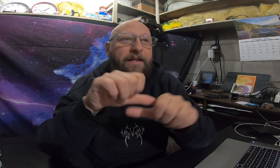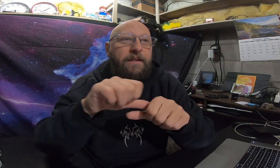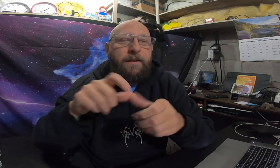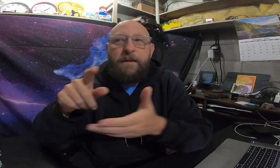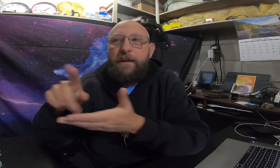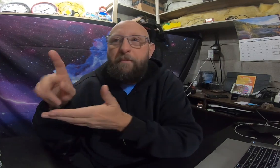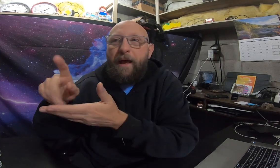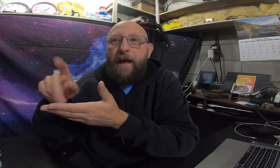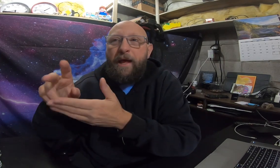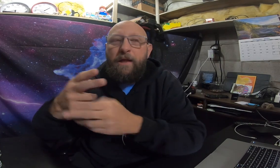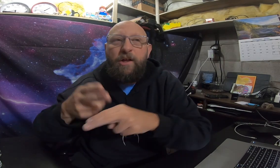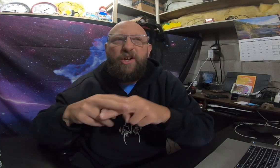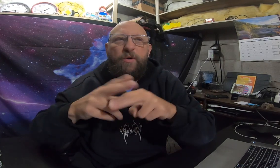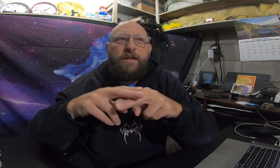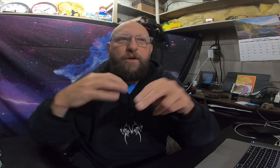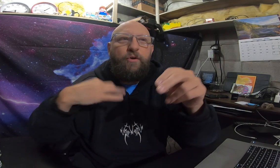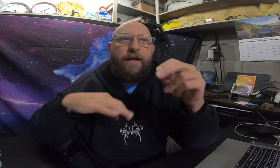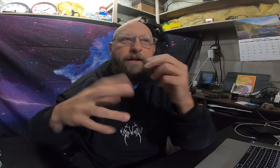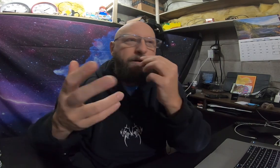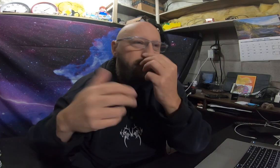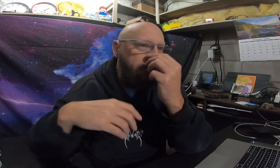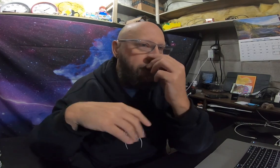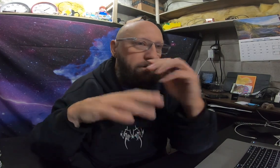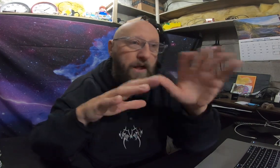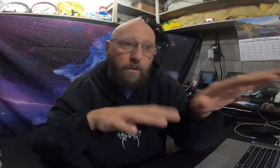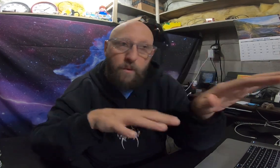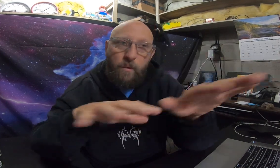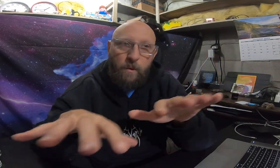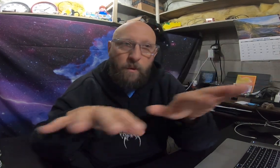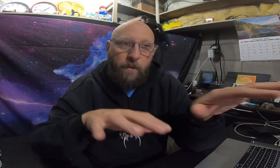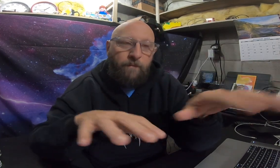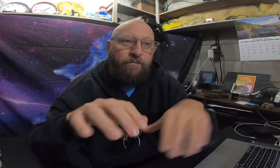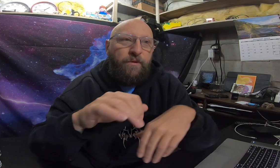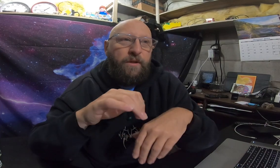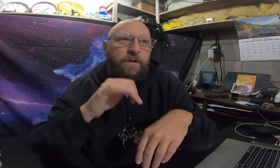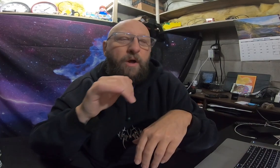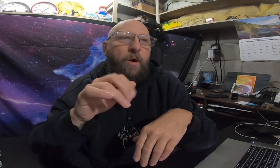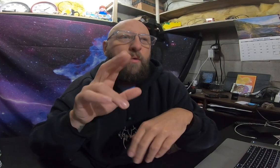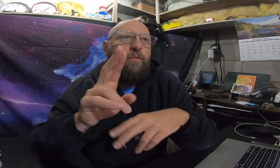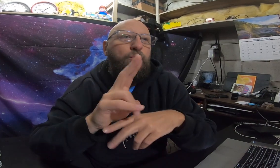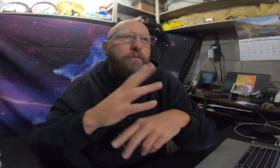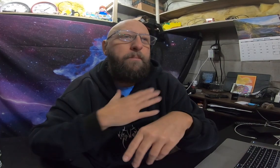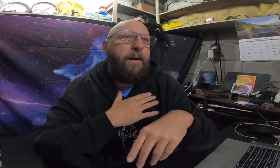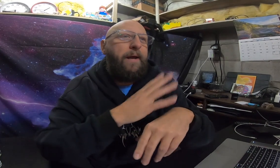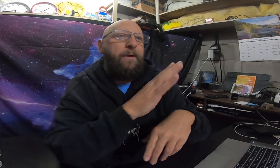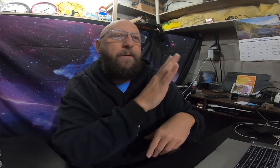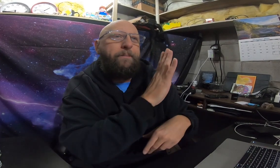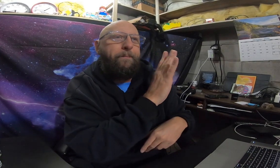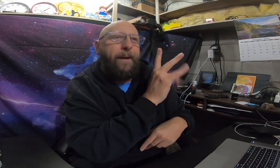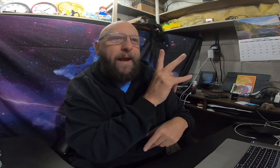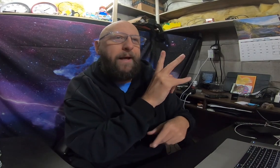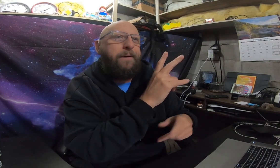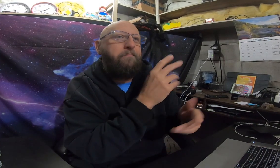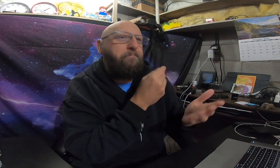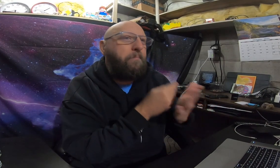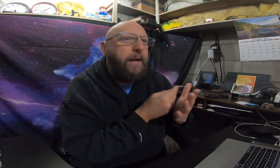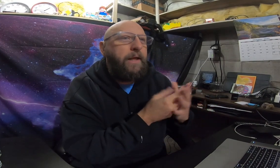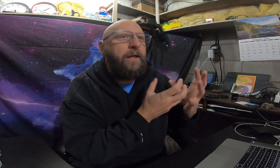pay and create your like don't move my bank money